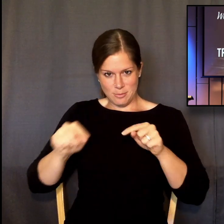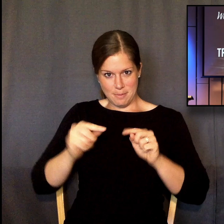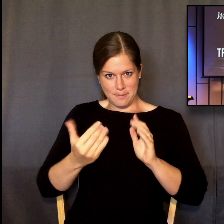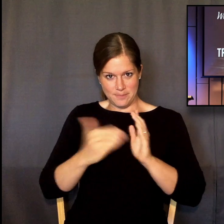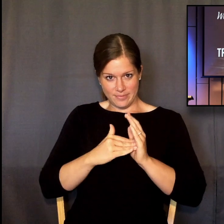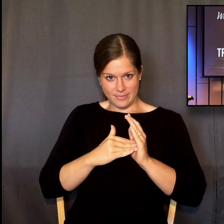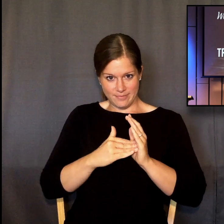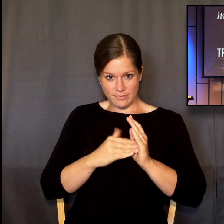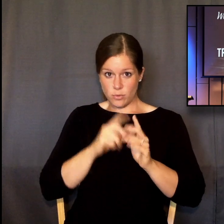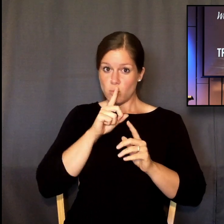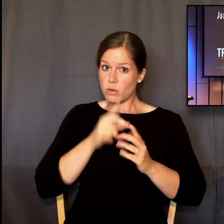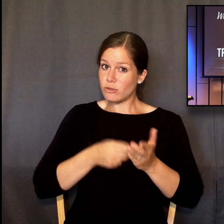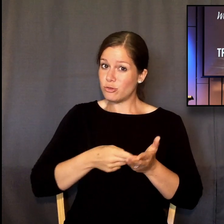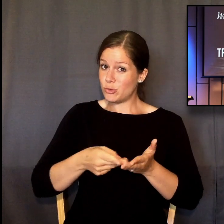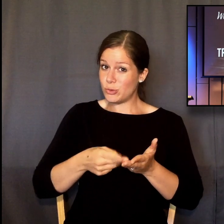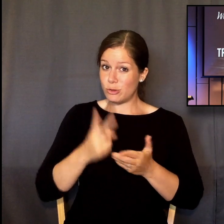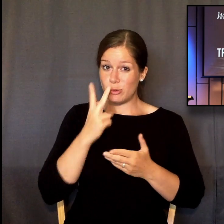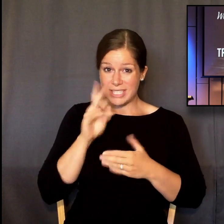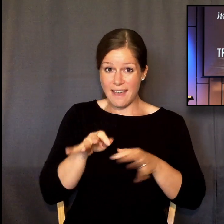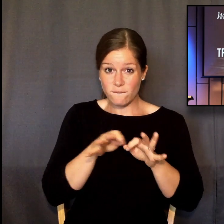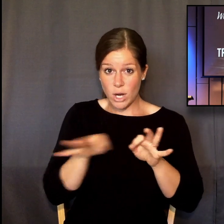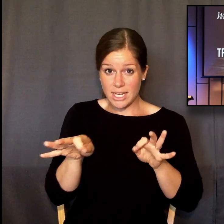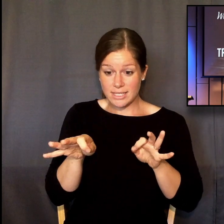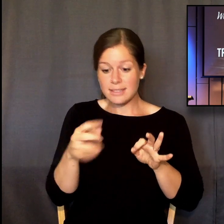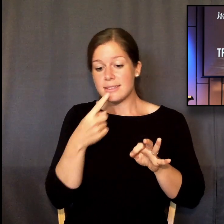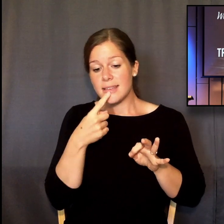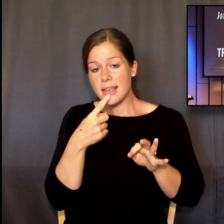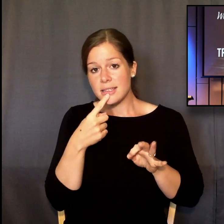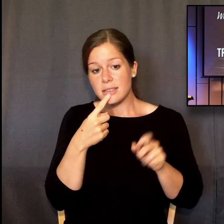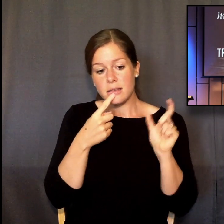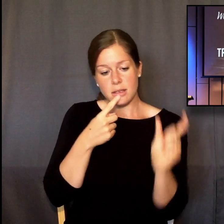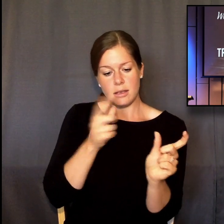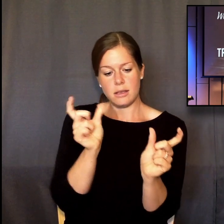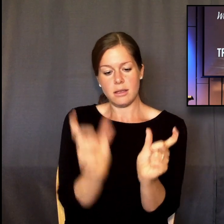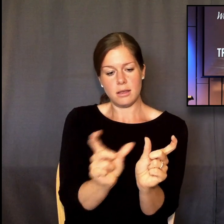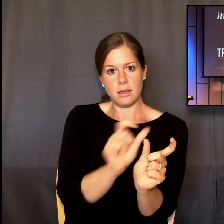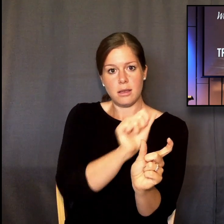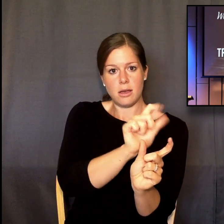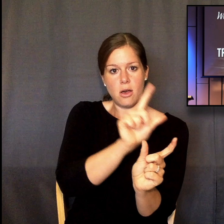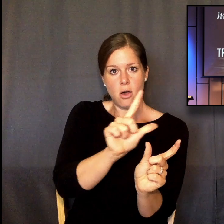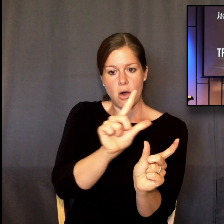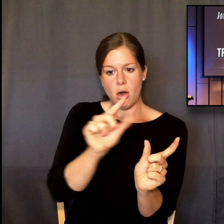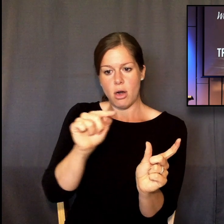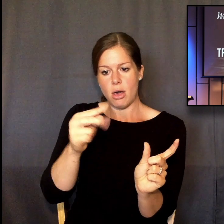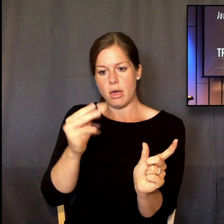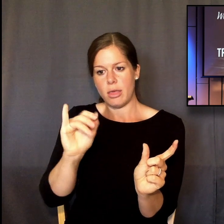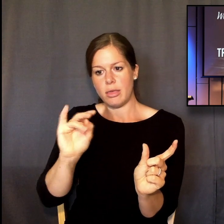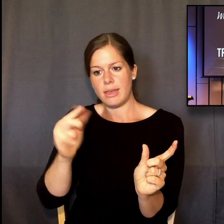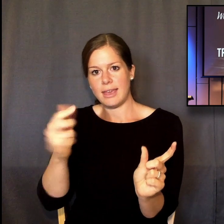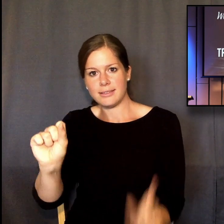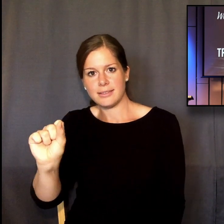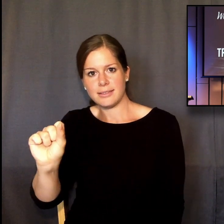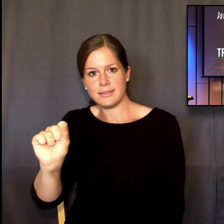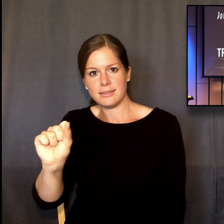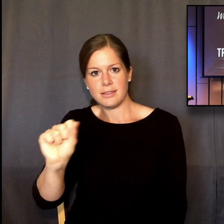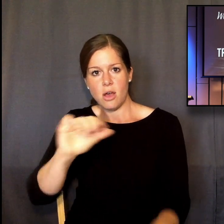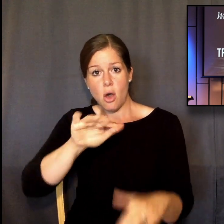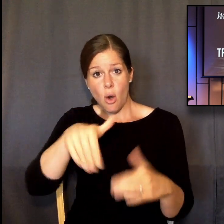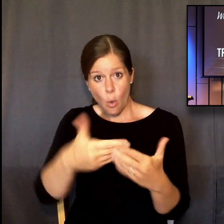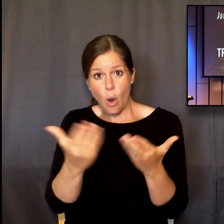Here's the profound truth. See that phrase, is all things. It means all things. Notice too,